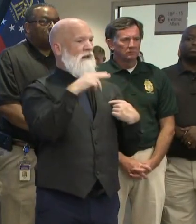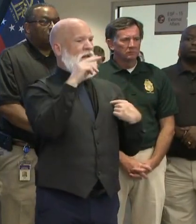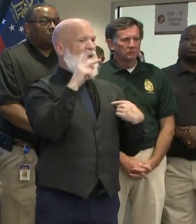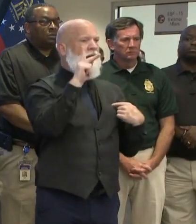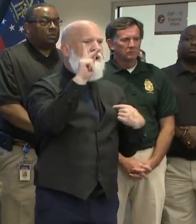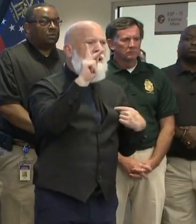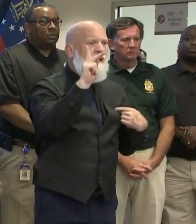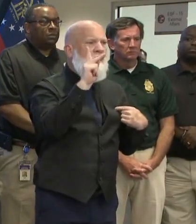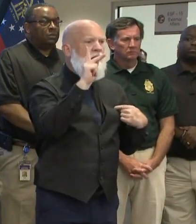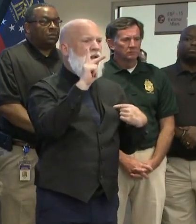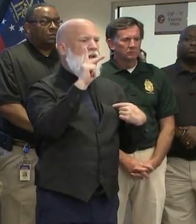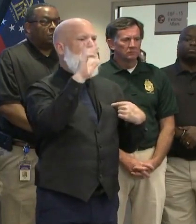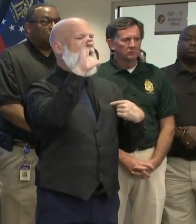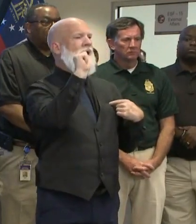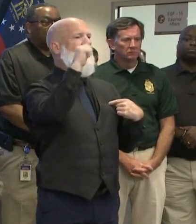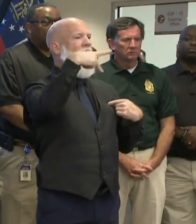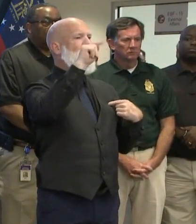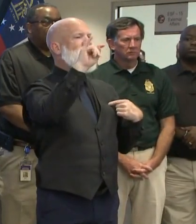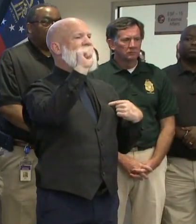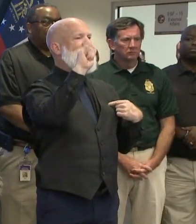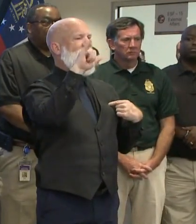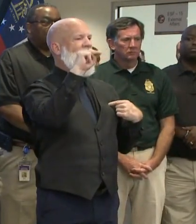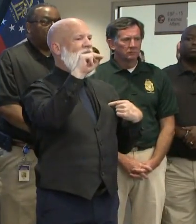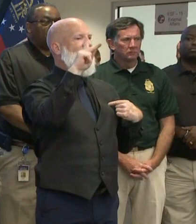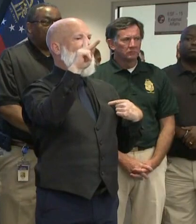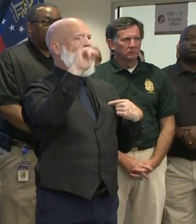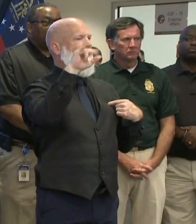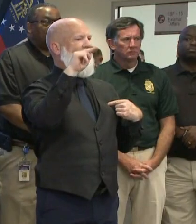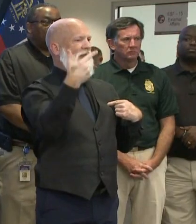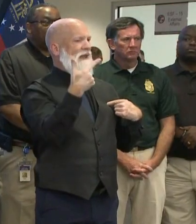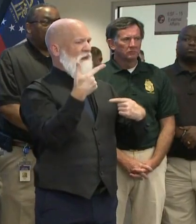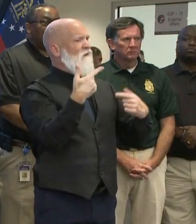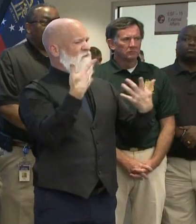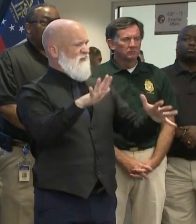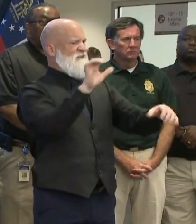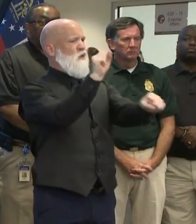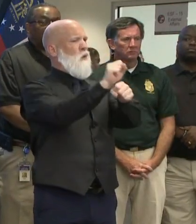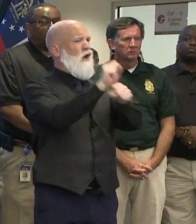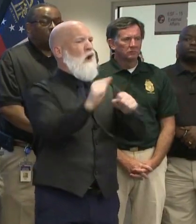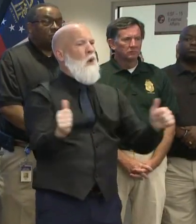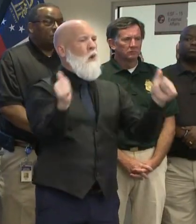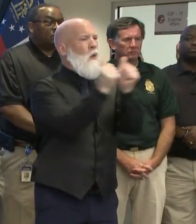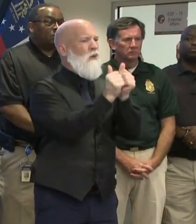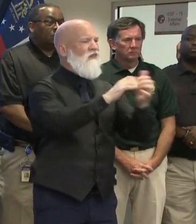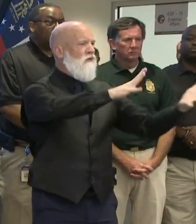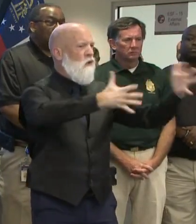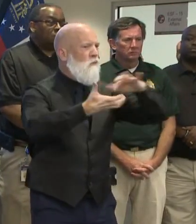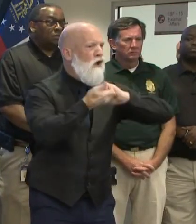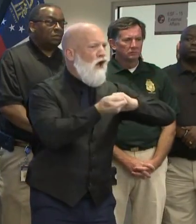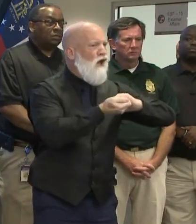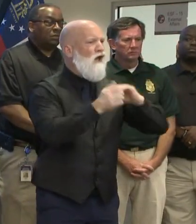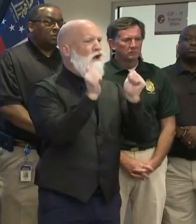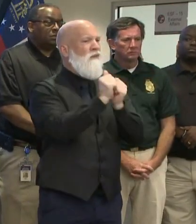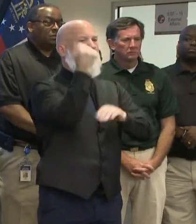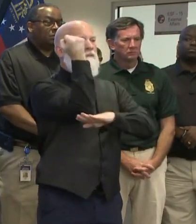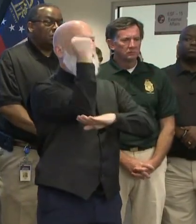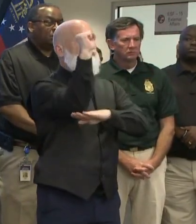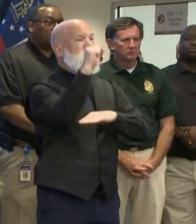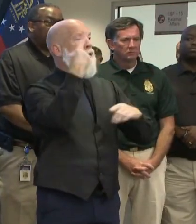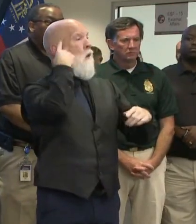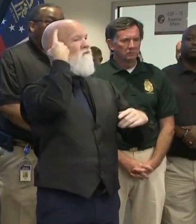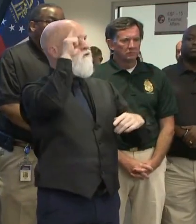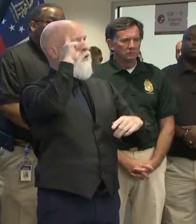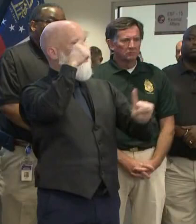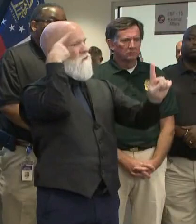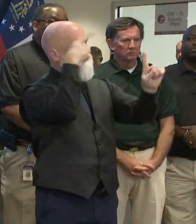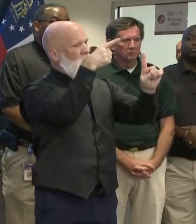local community, the organizers, to have peaceful protests to protect them with a heavy law enforcement presence that nobody